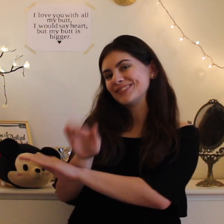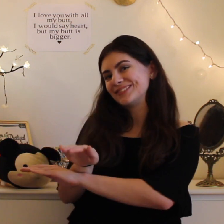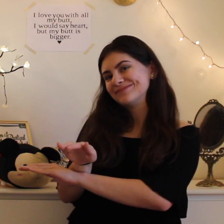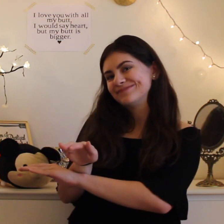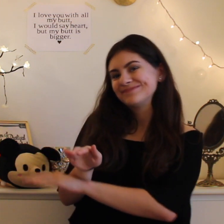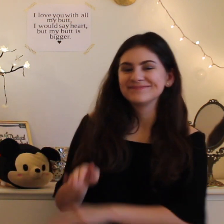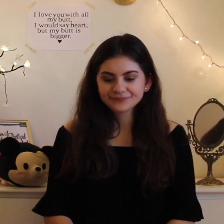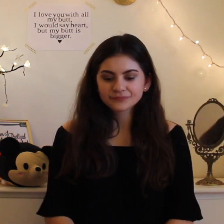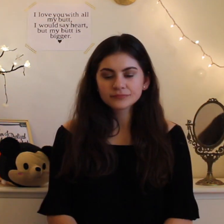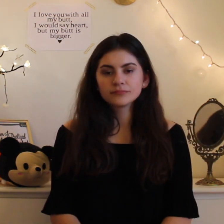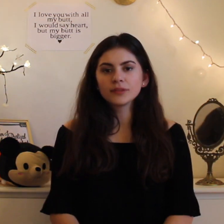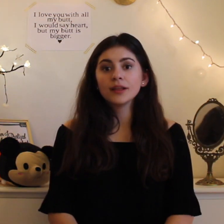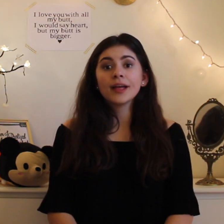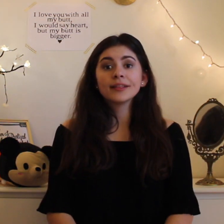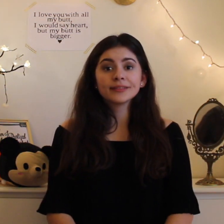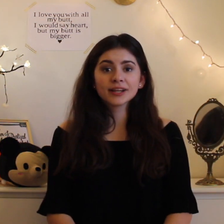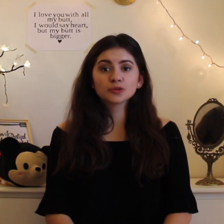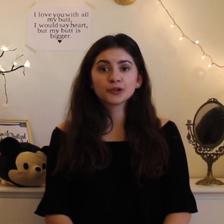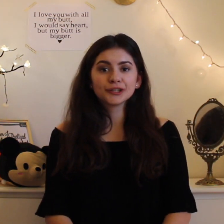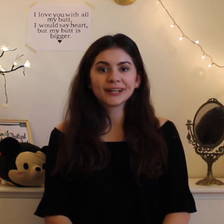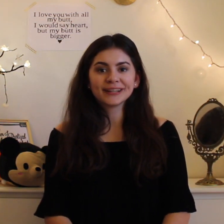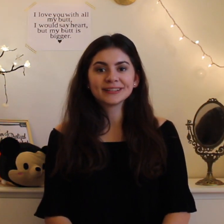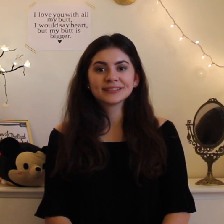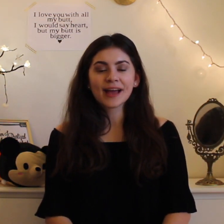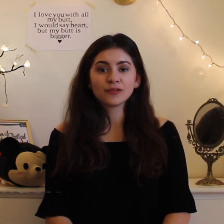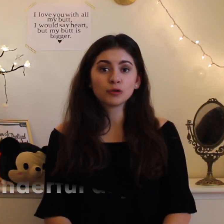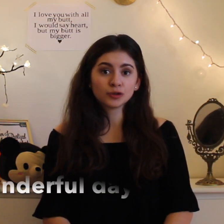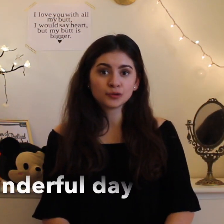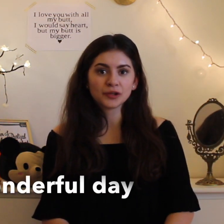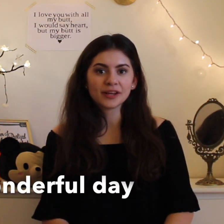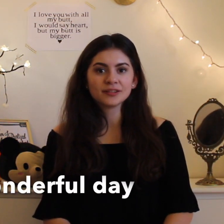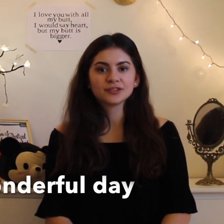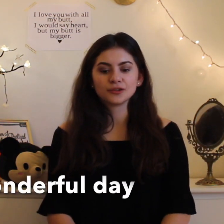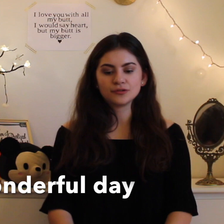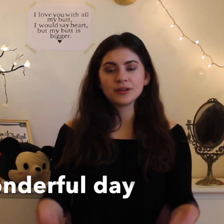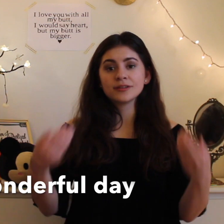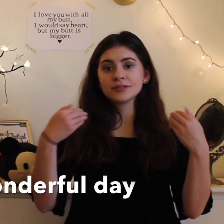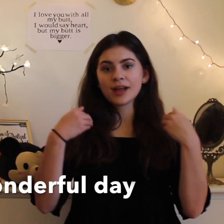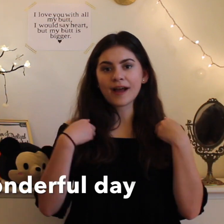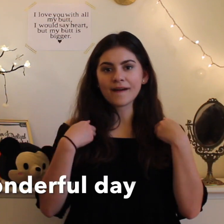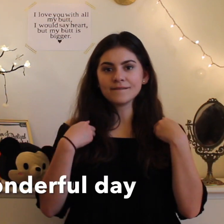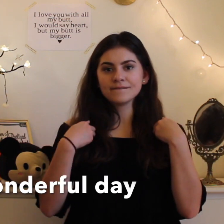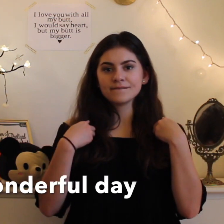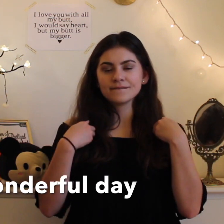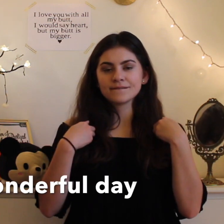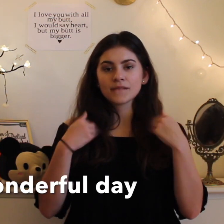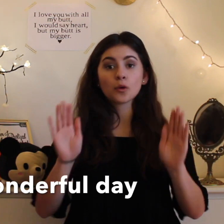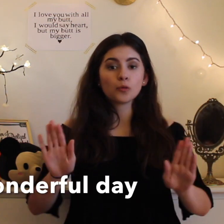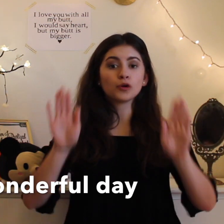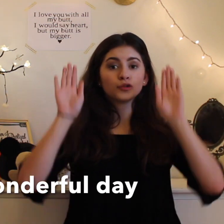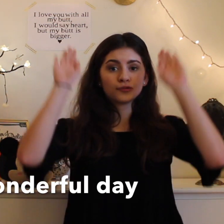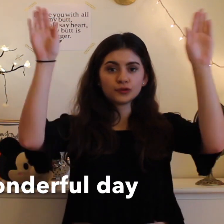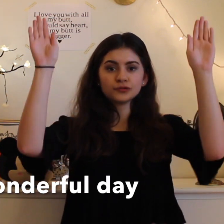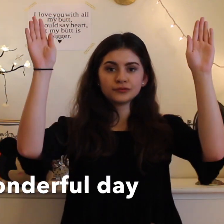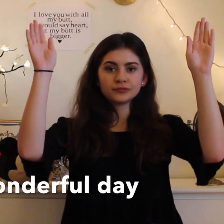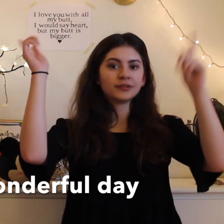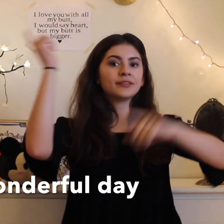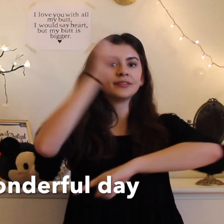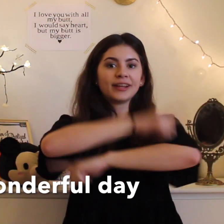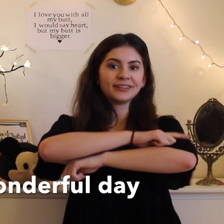afternoon next word is have a wonderful day so have wonderful day